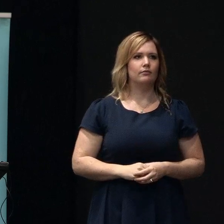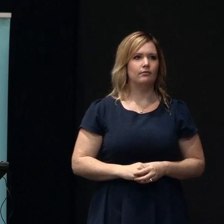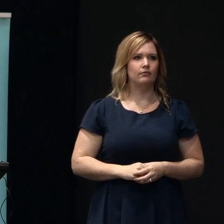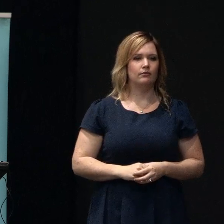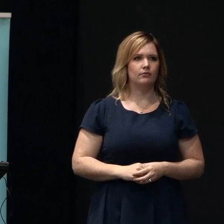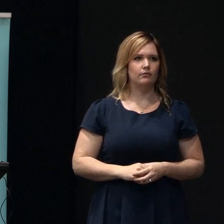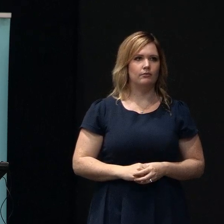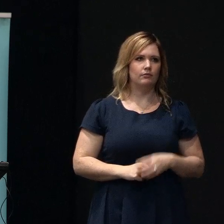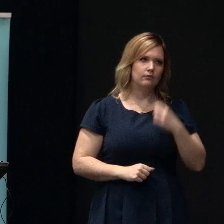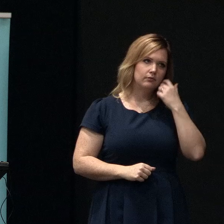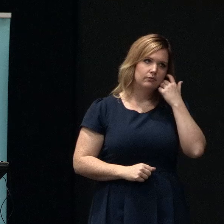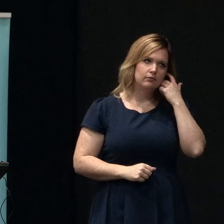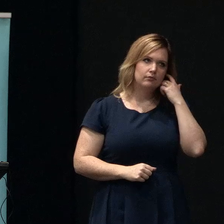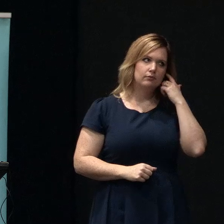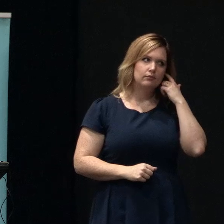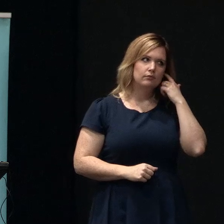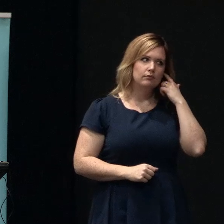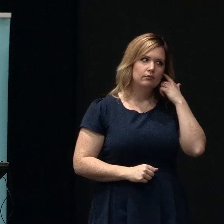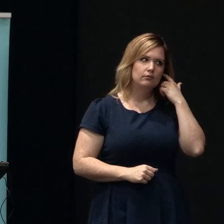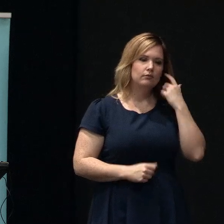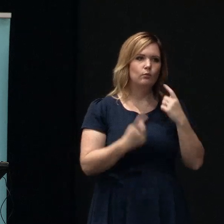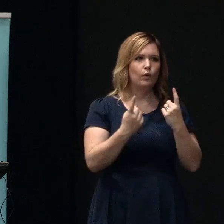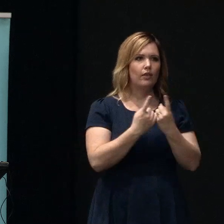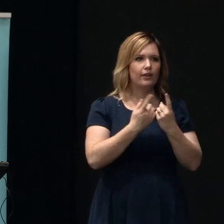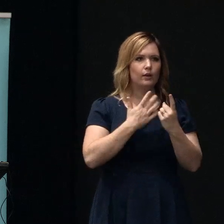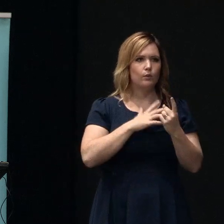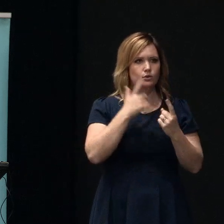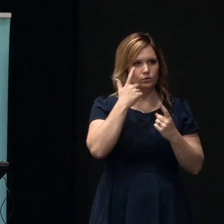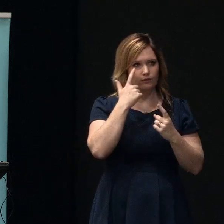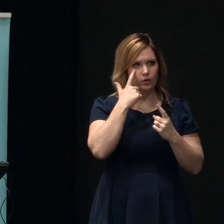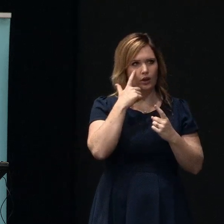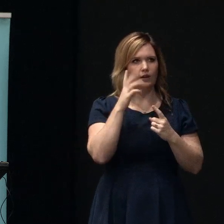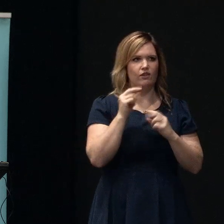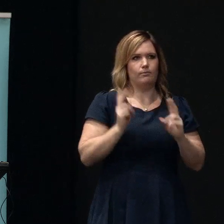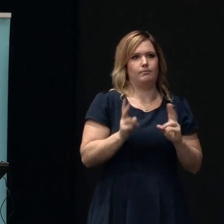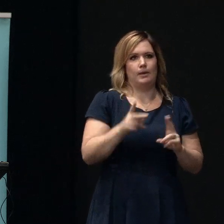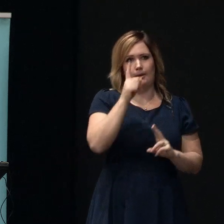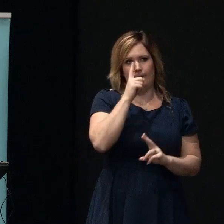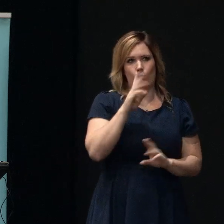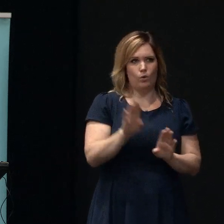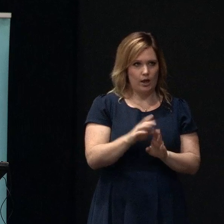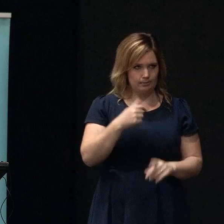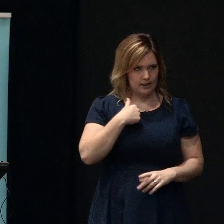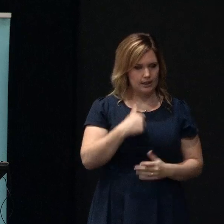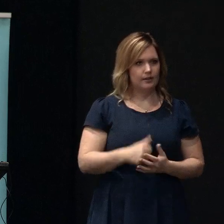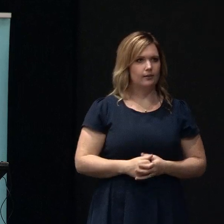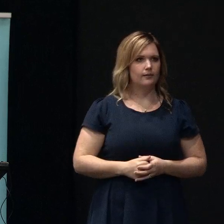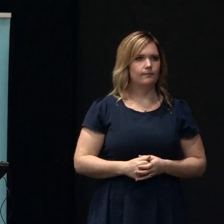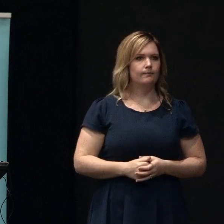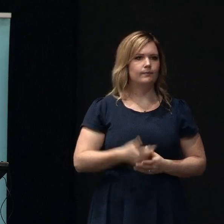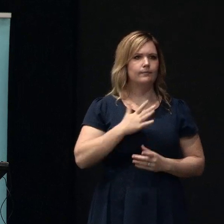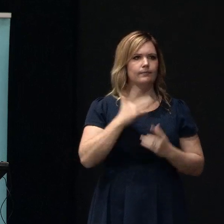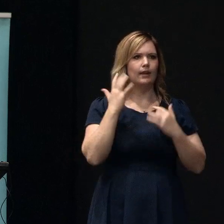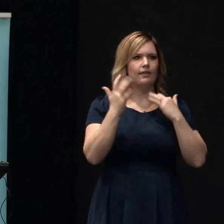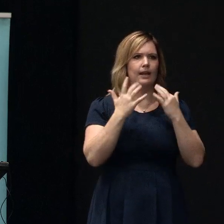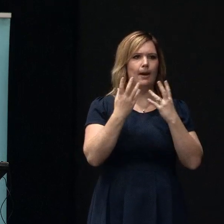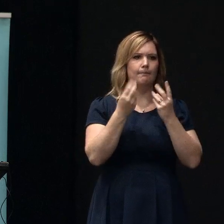and one of the things that I do look at from the average person like me is money as a whole